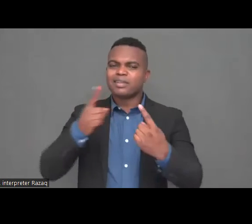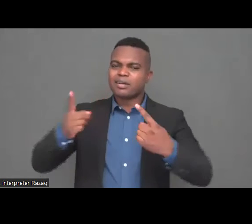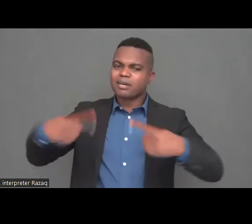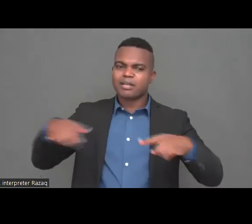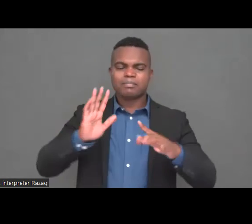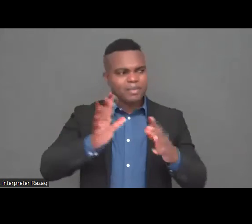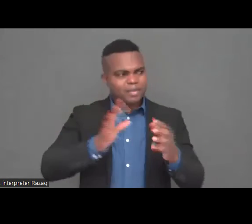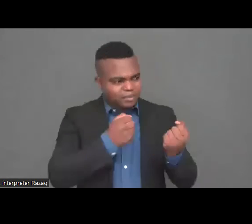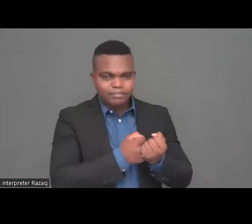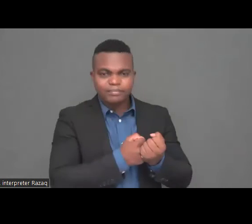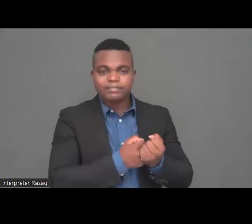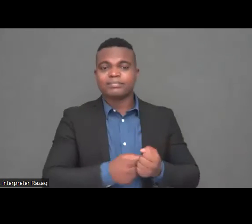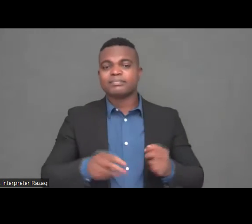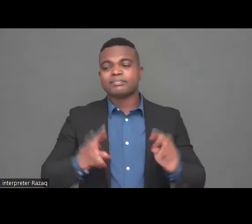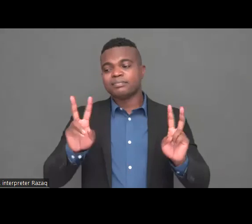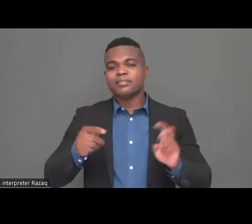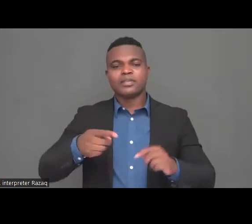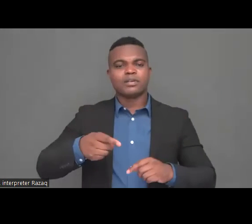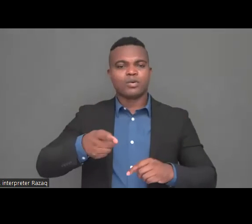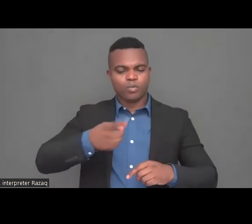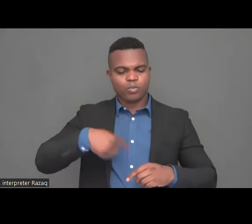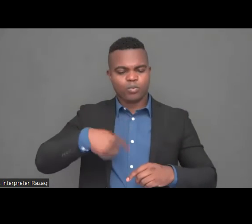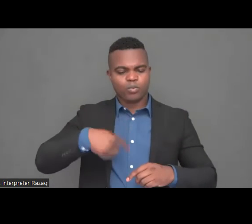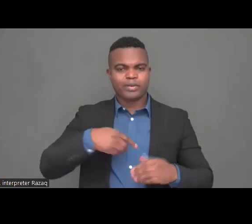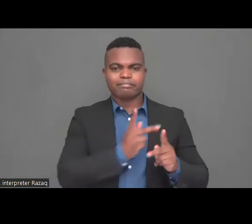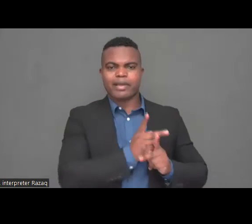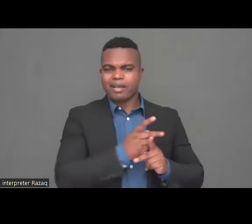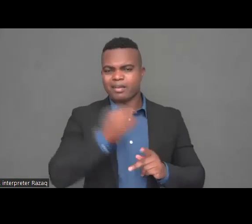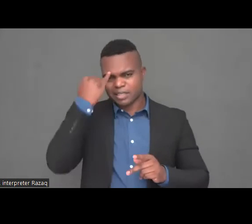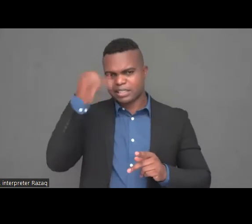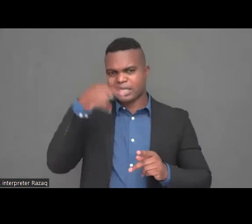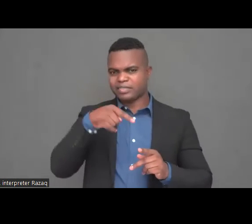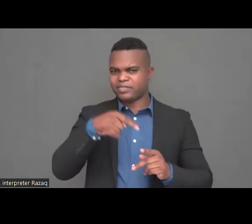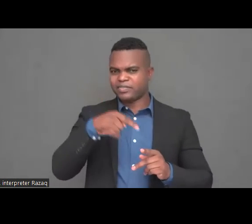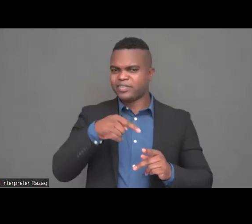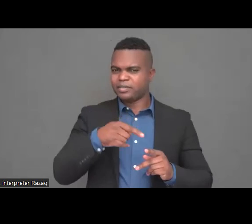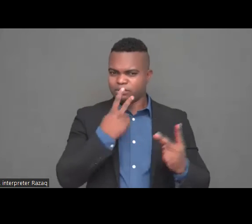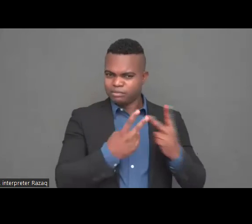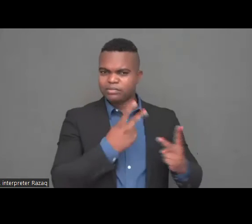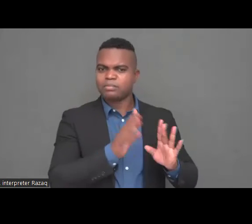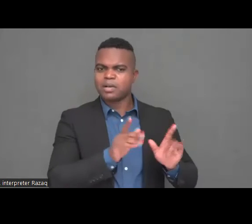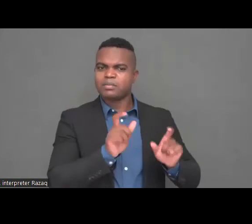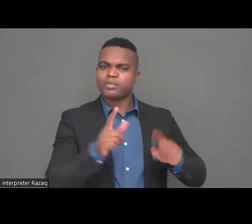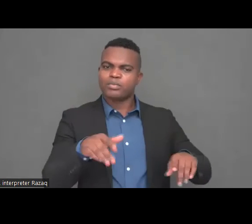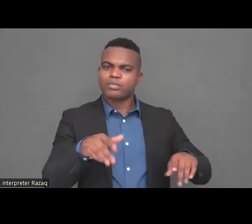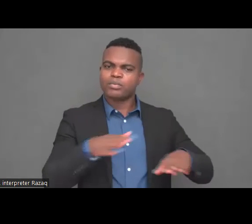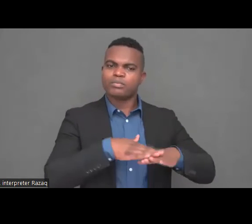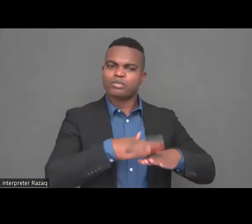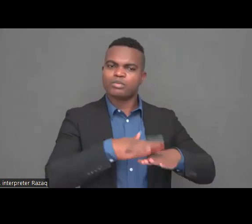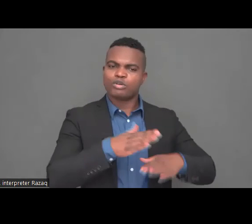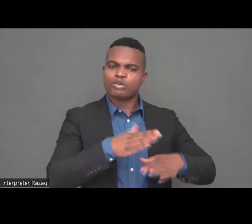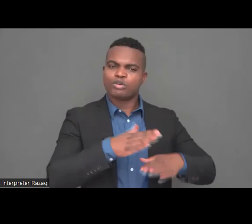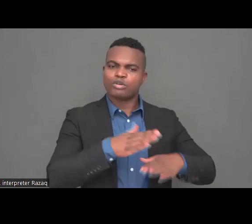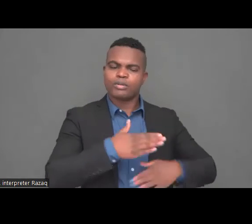more actions towards a budget that is targeting the organization and the support that is needed now